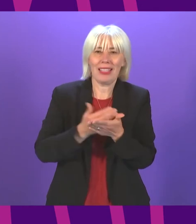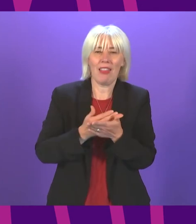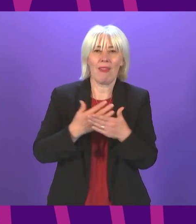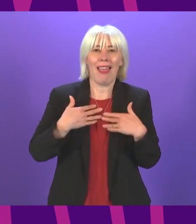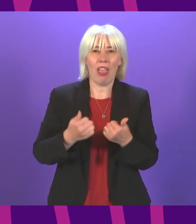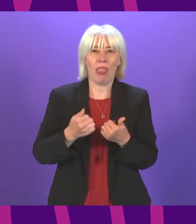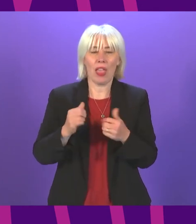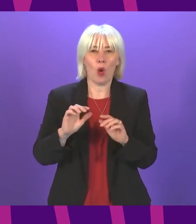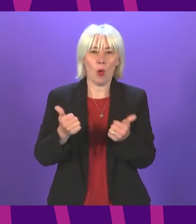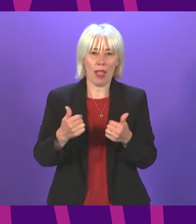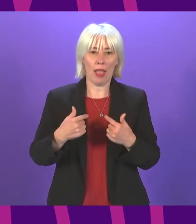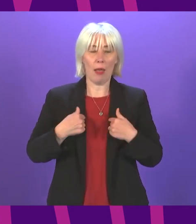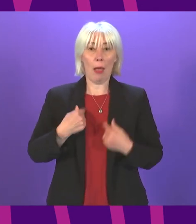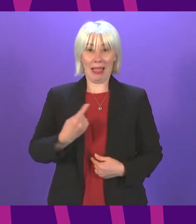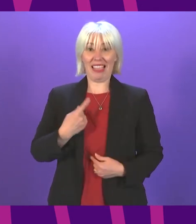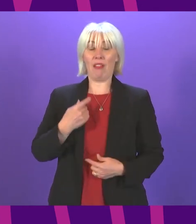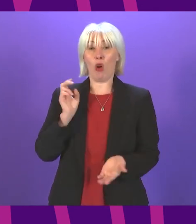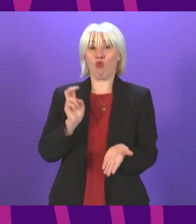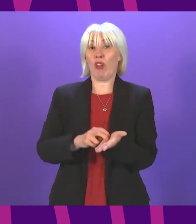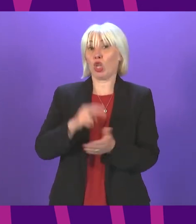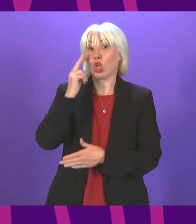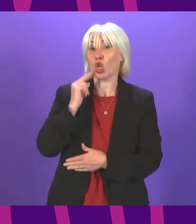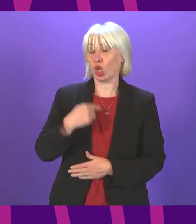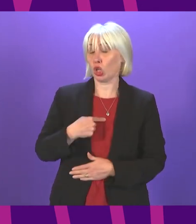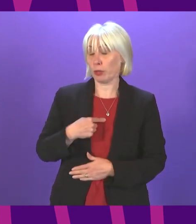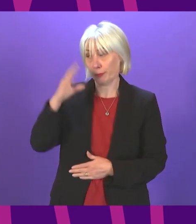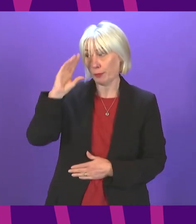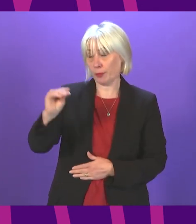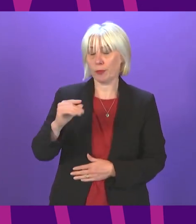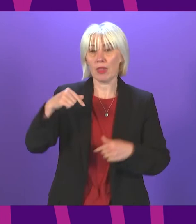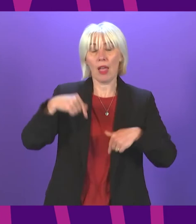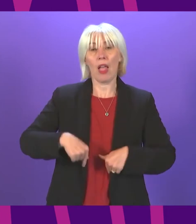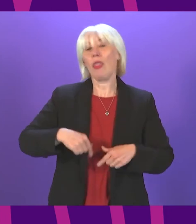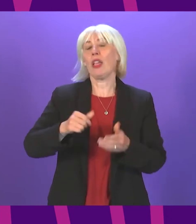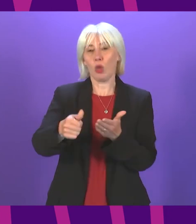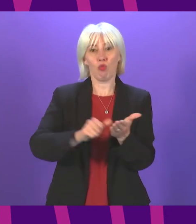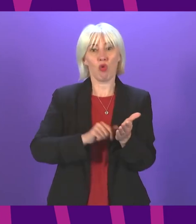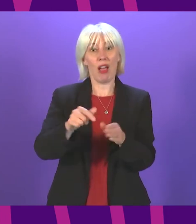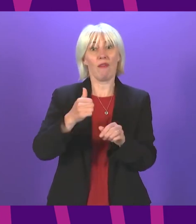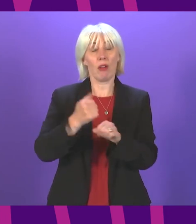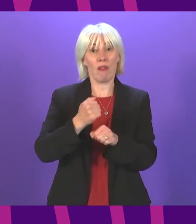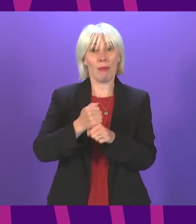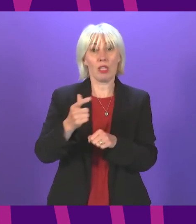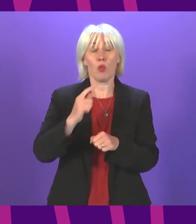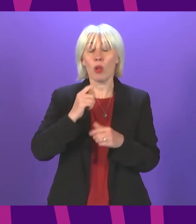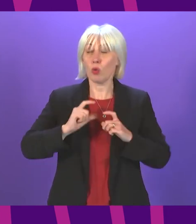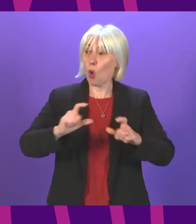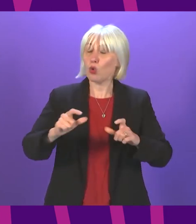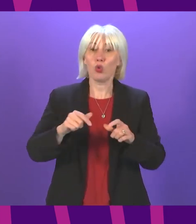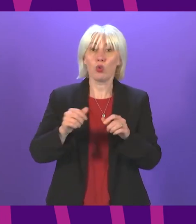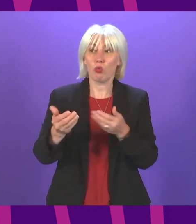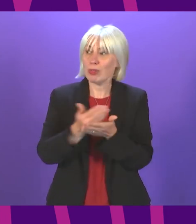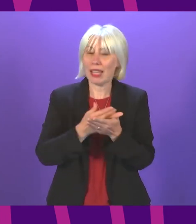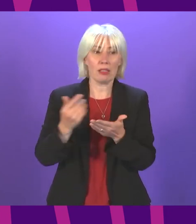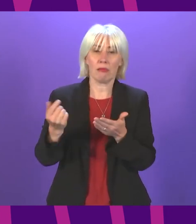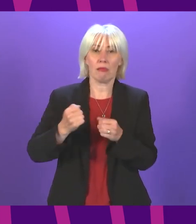am still currently a registered nurse this programme for government will work to protect families businesses and communities across Scotland